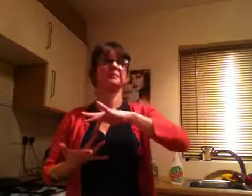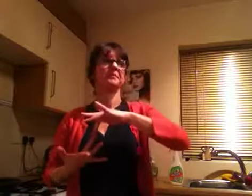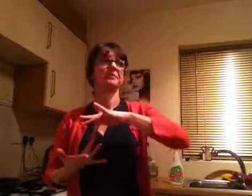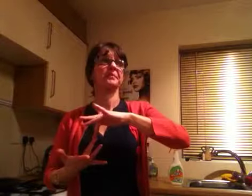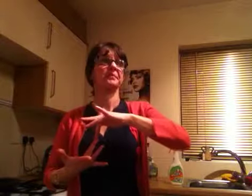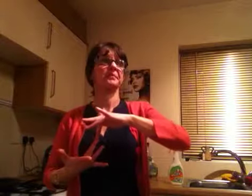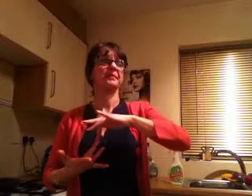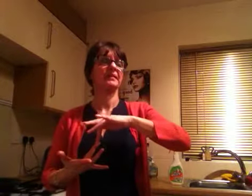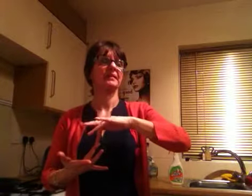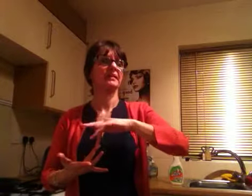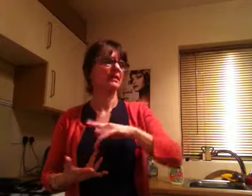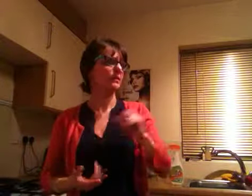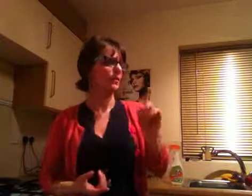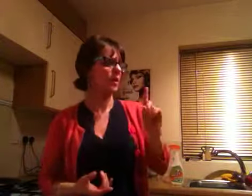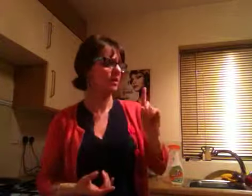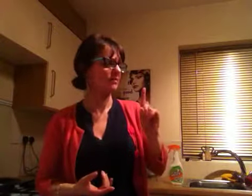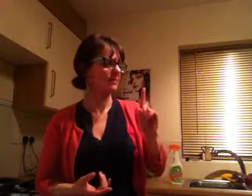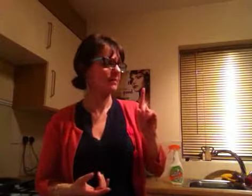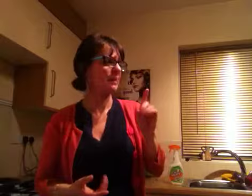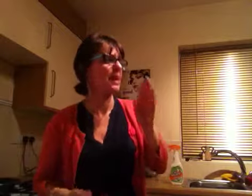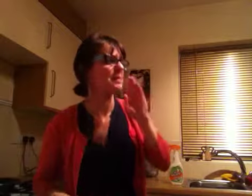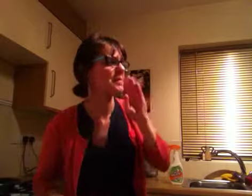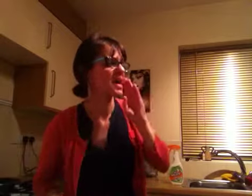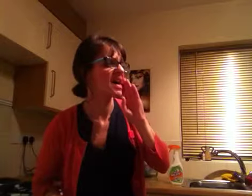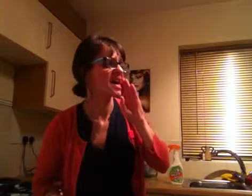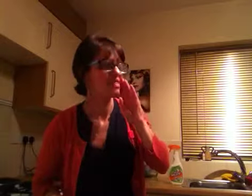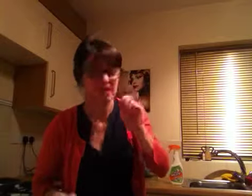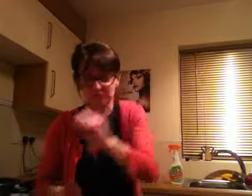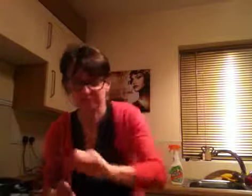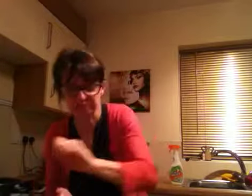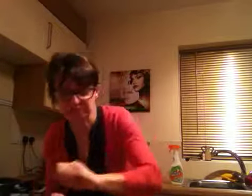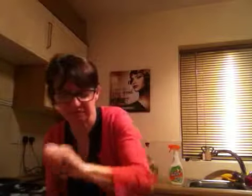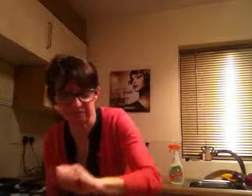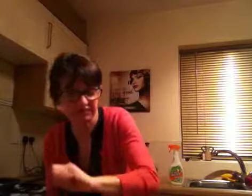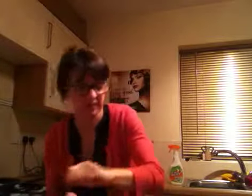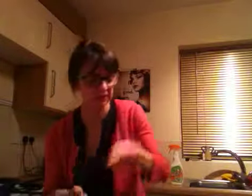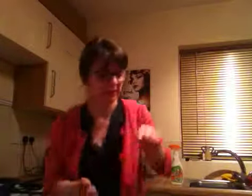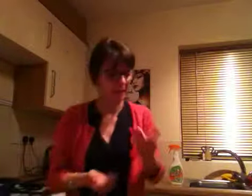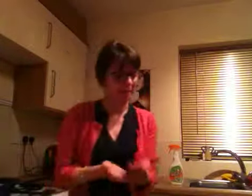bath, toilet, and shaving bristles off the bathroom sink.